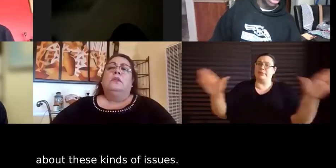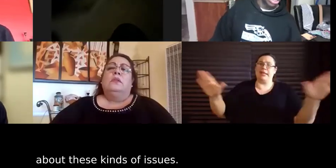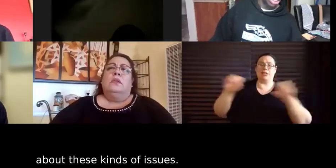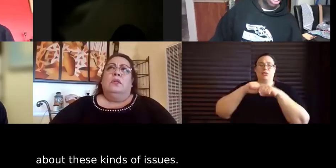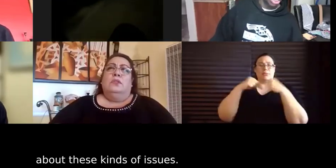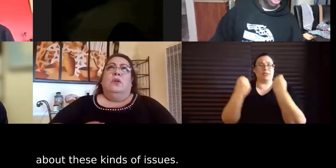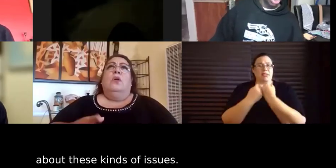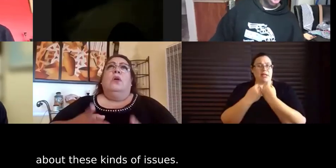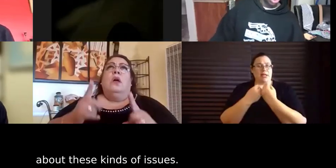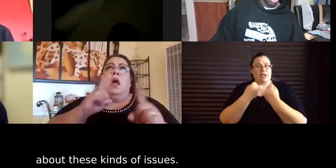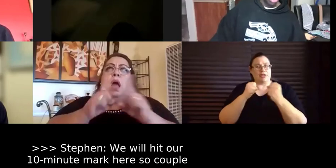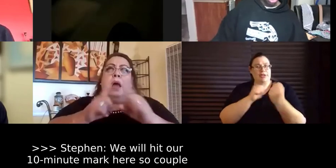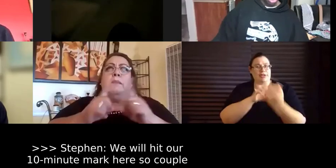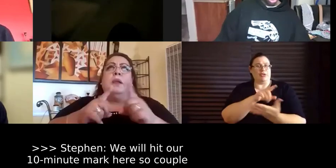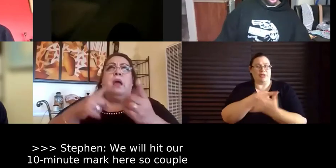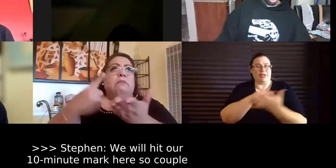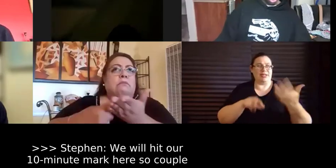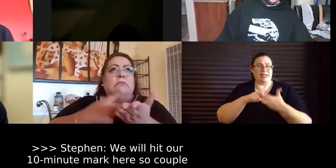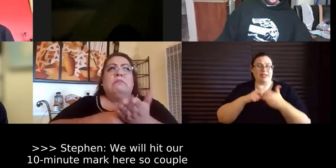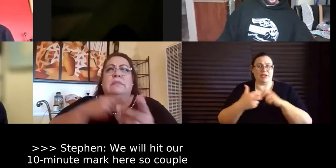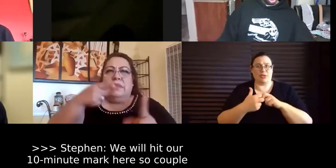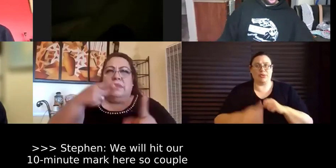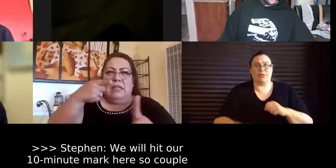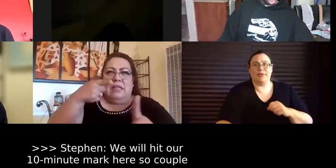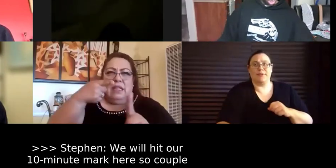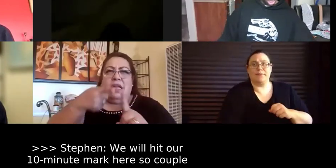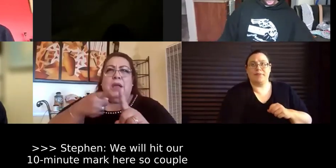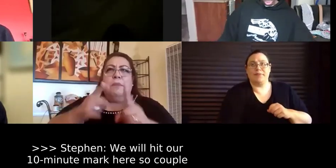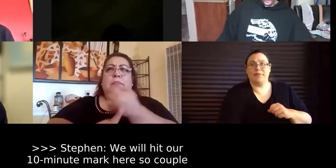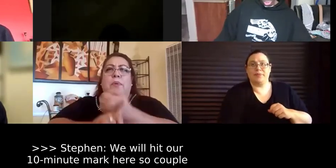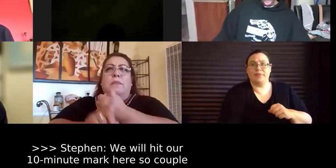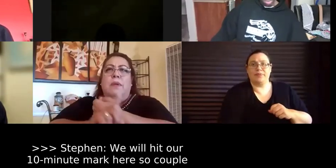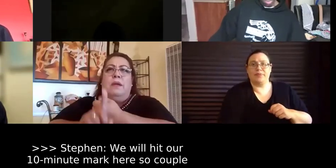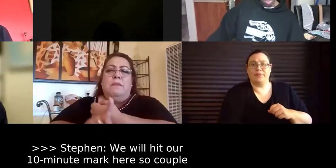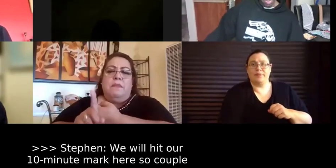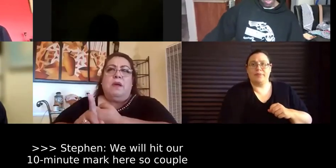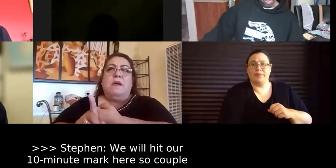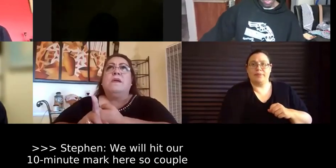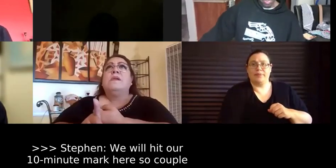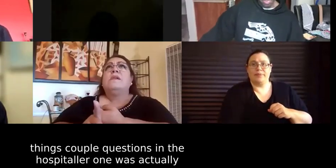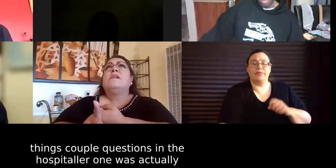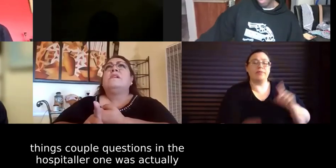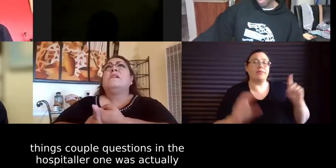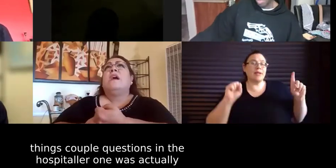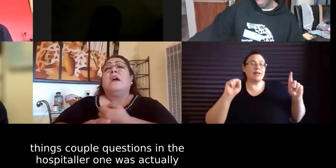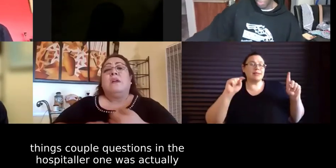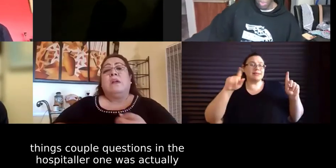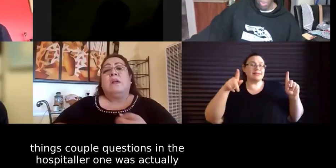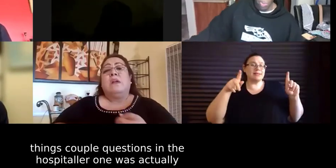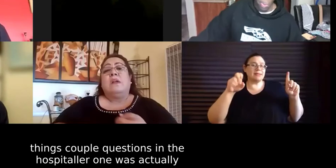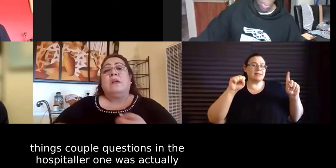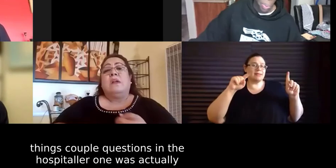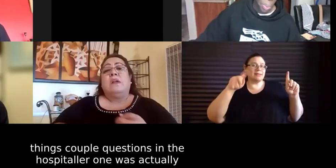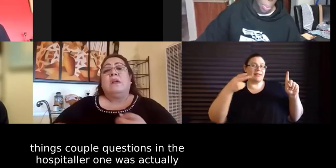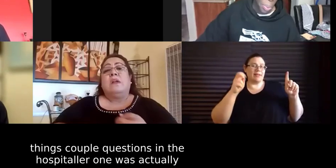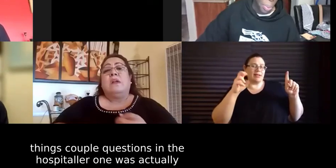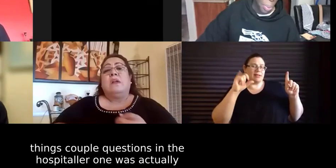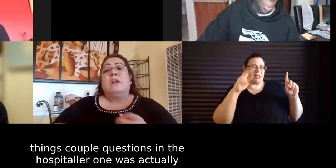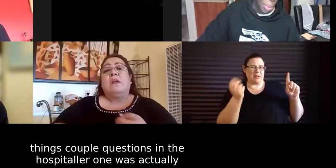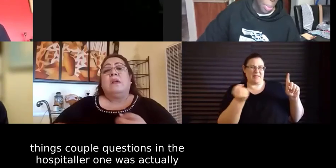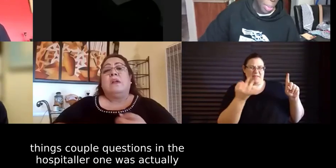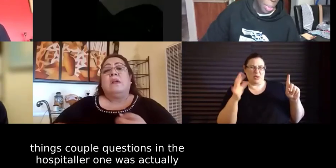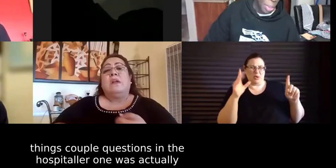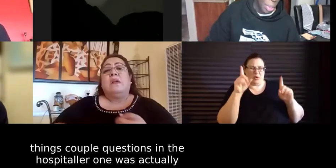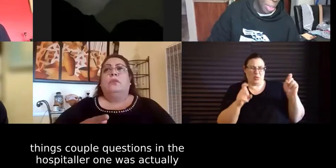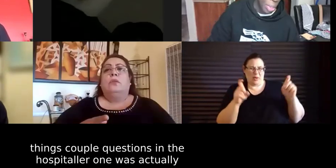um we're going to hit our 10 minute mark here um so a couple things you have a couple questions uh in the hopper